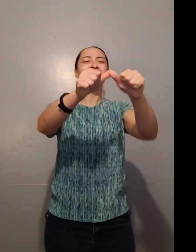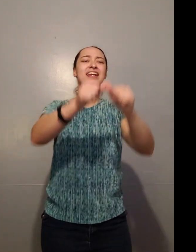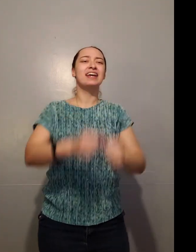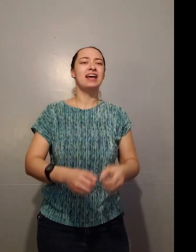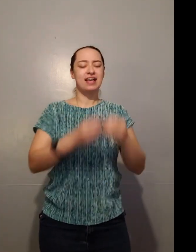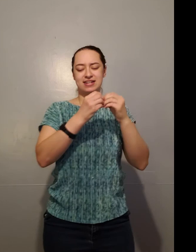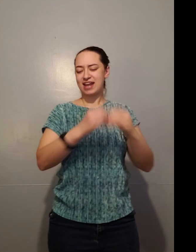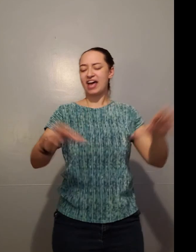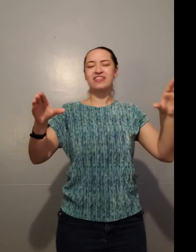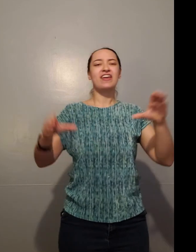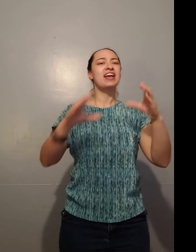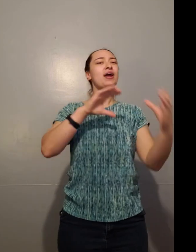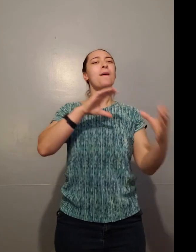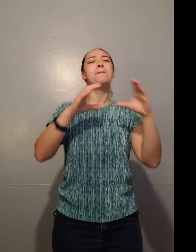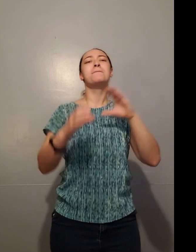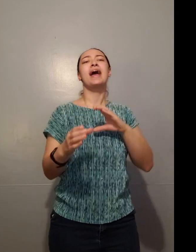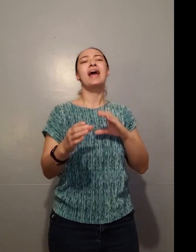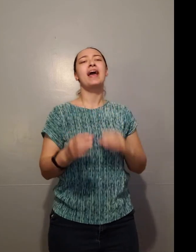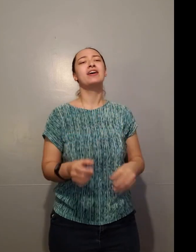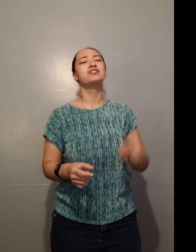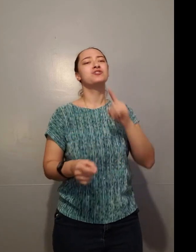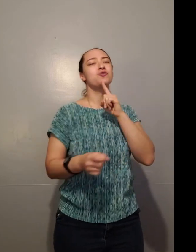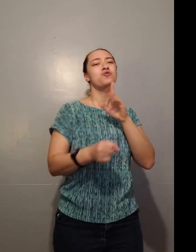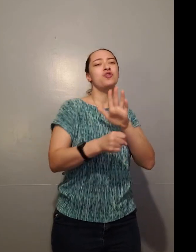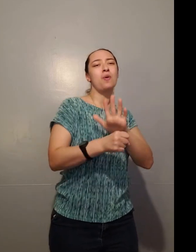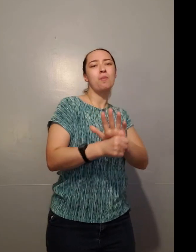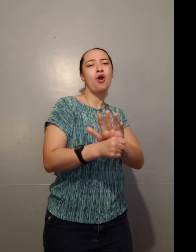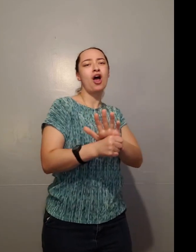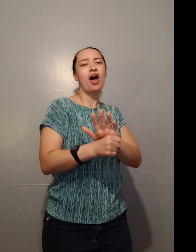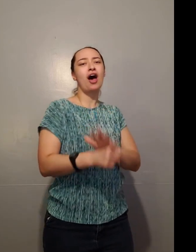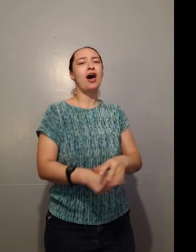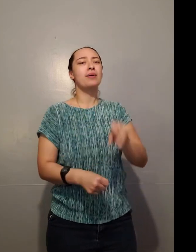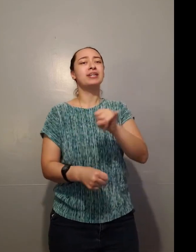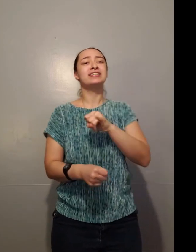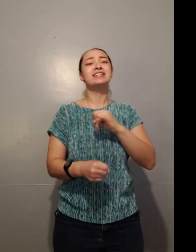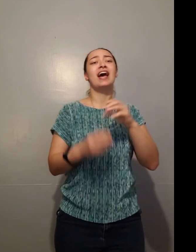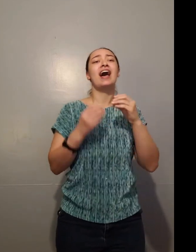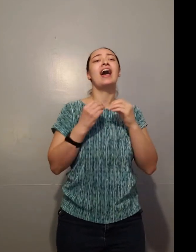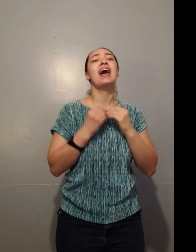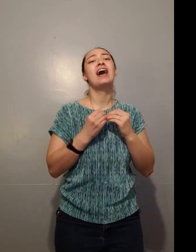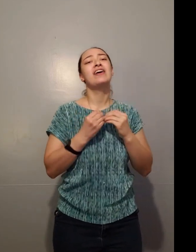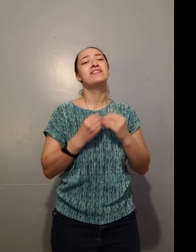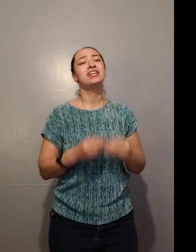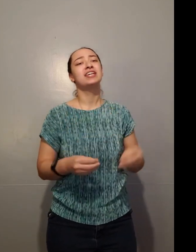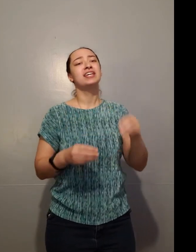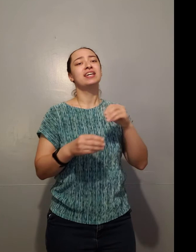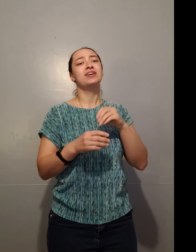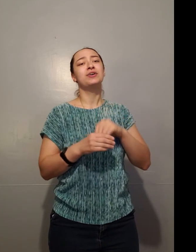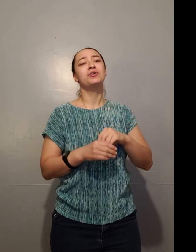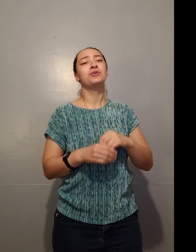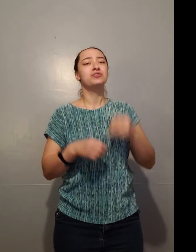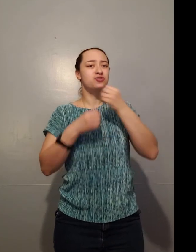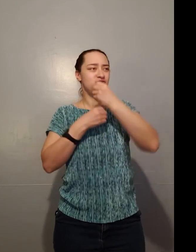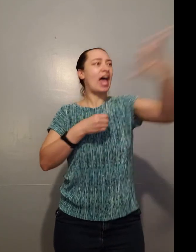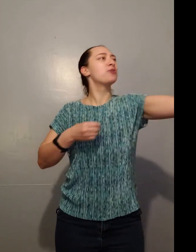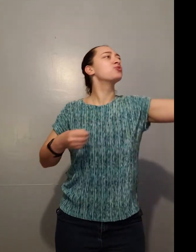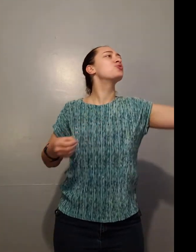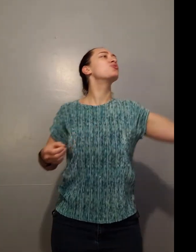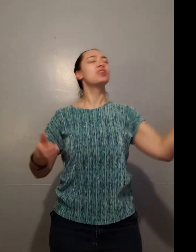Nothing compares to the promise I have When you shout to